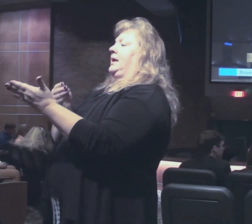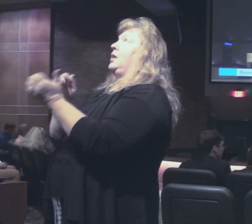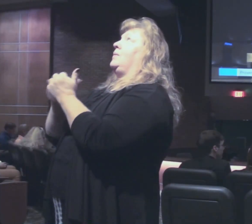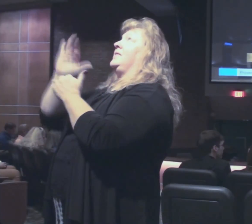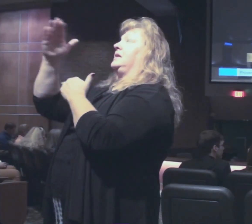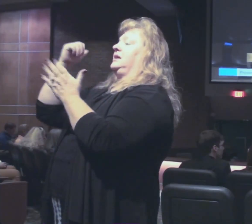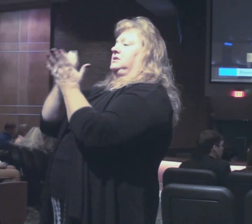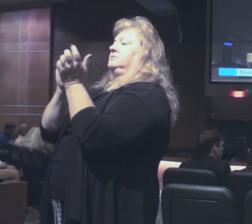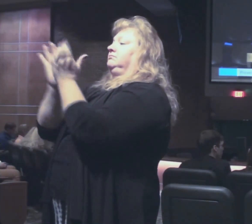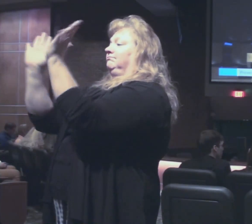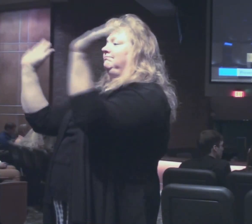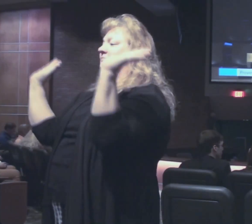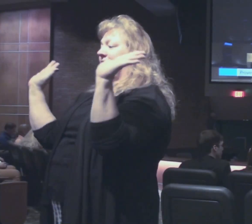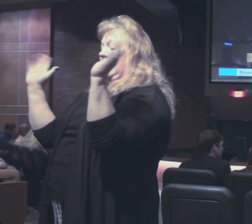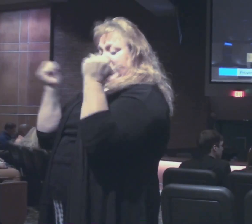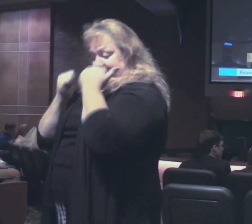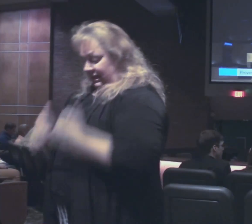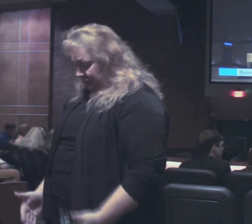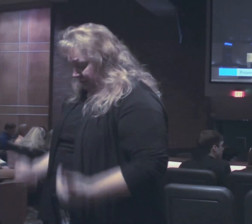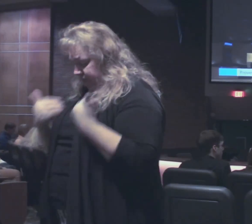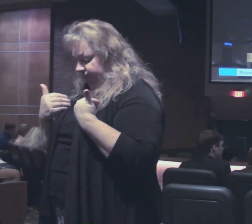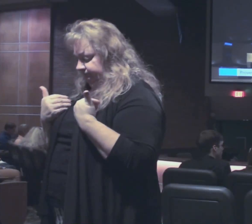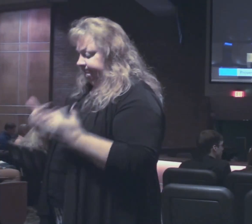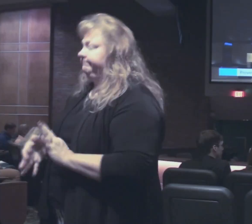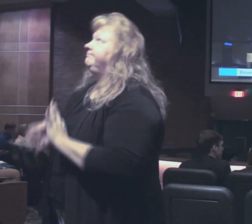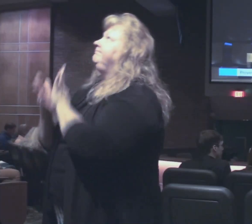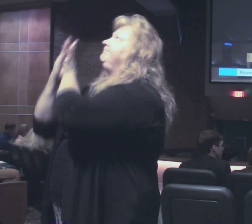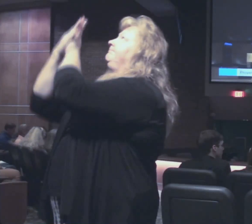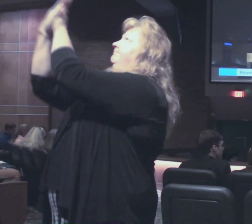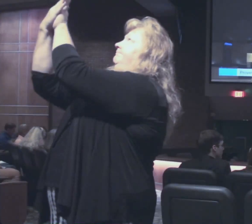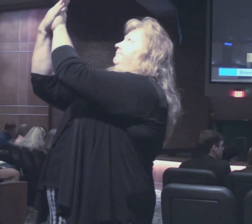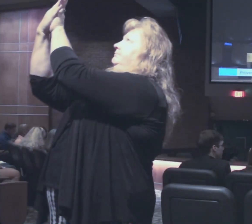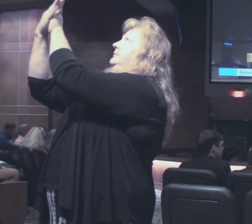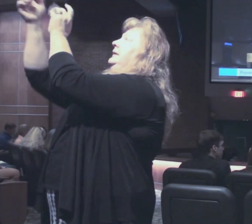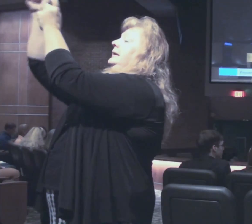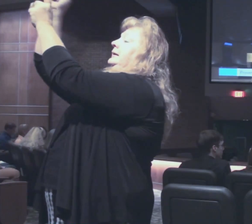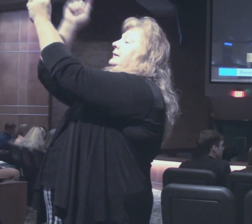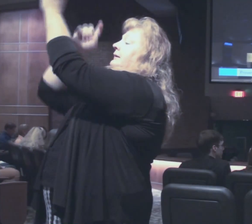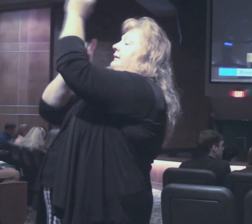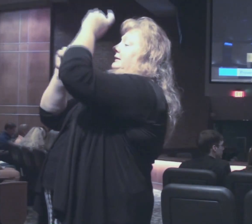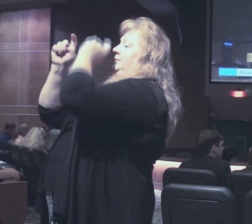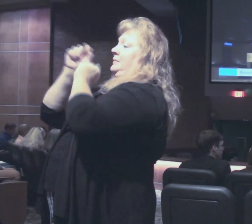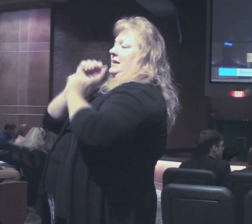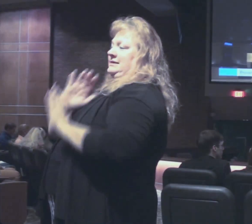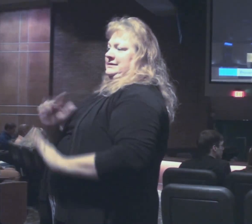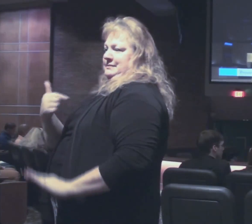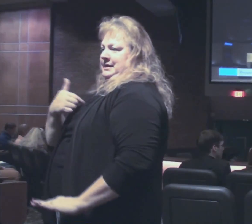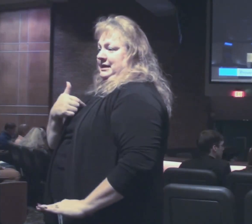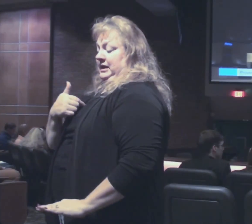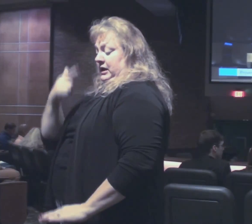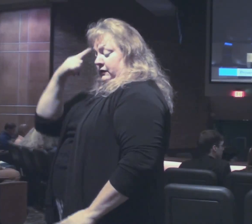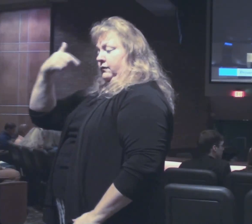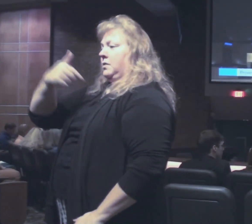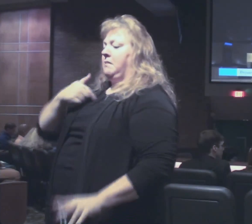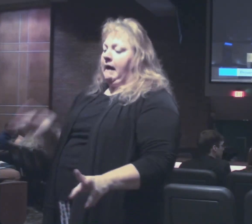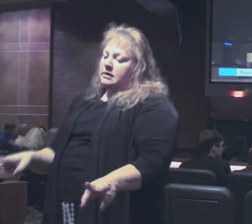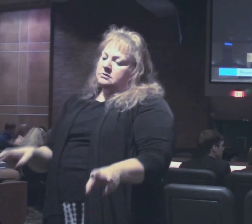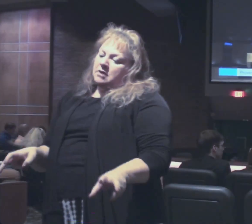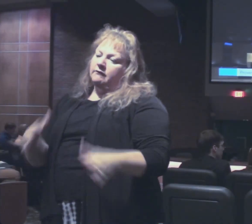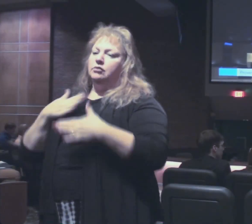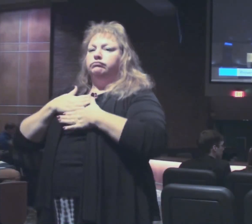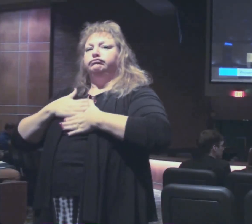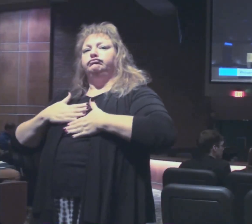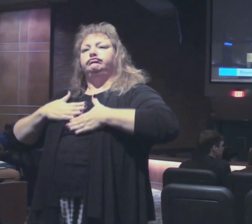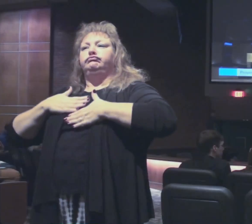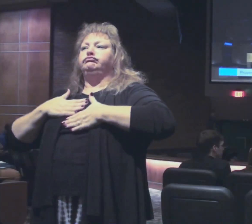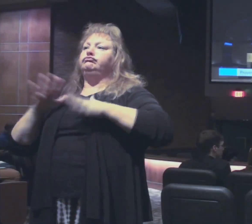All that I have is his. He has blessed me. But not just for my selfish enjoyment.